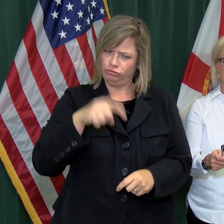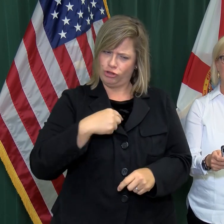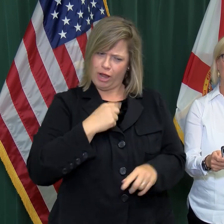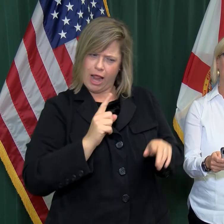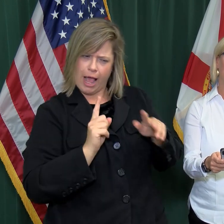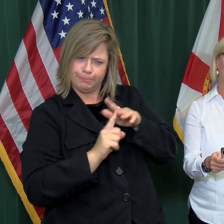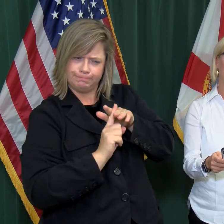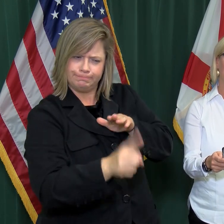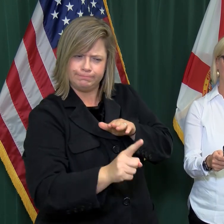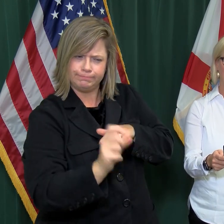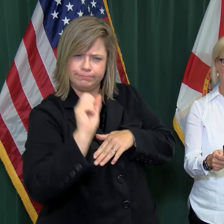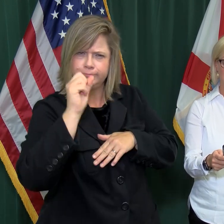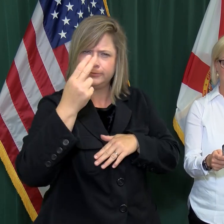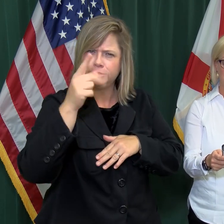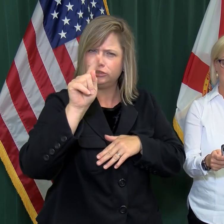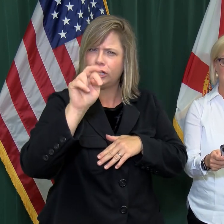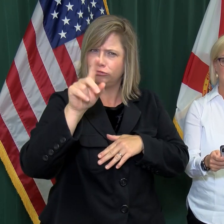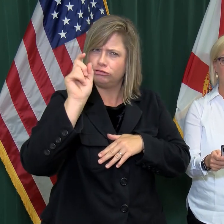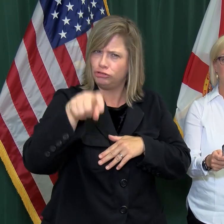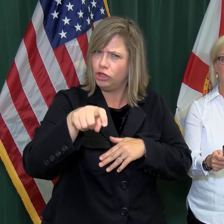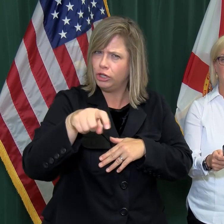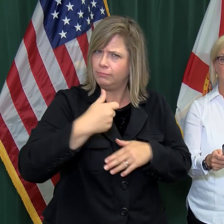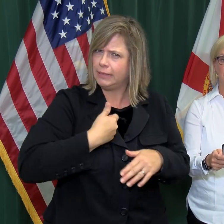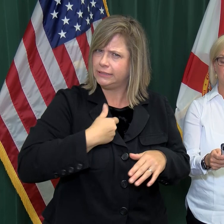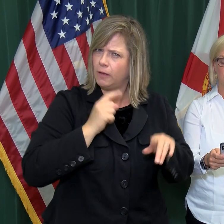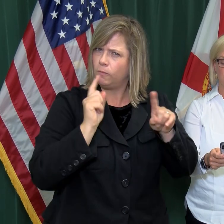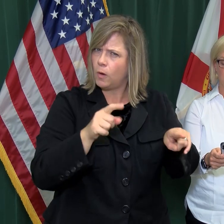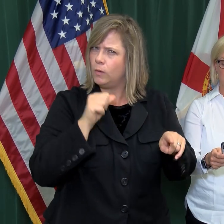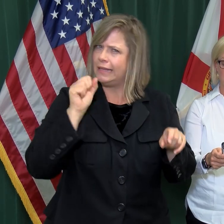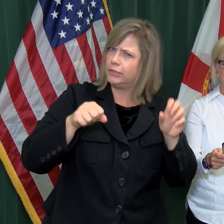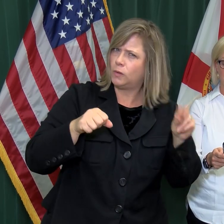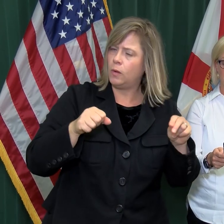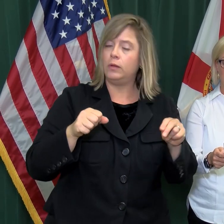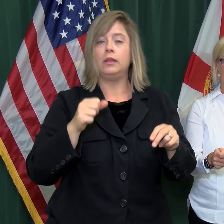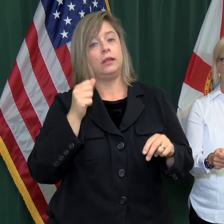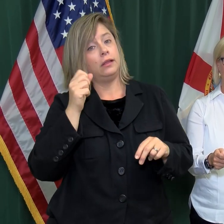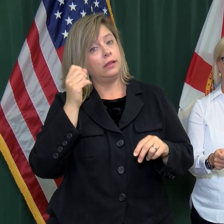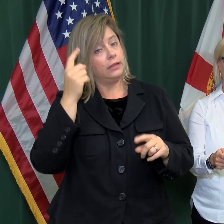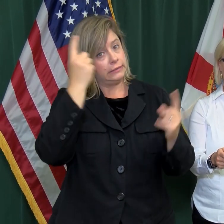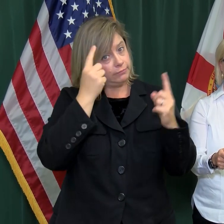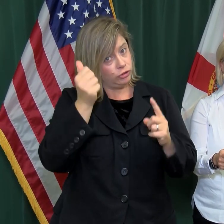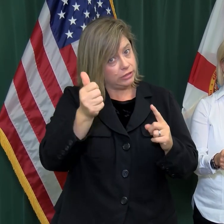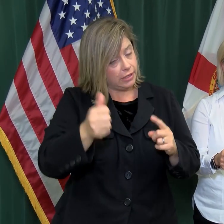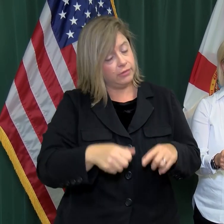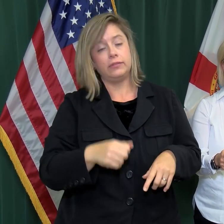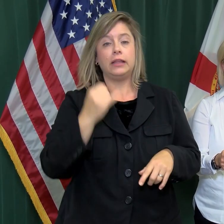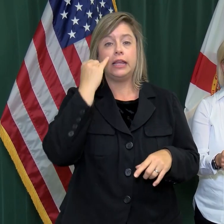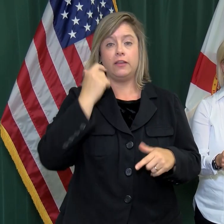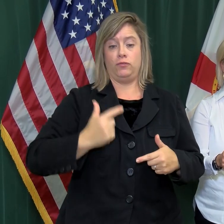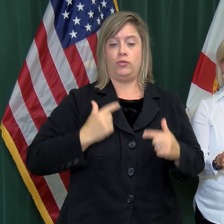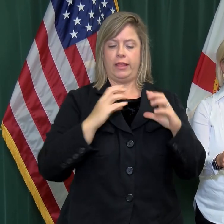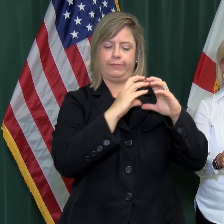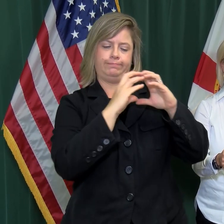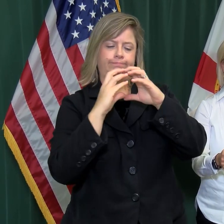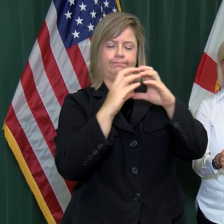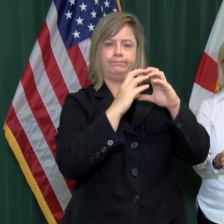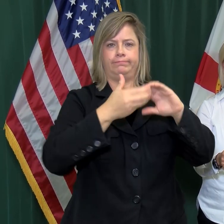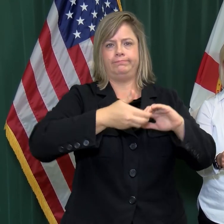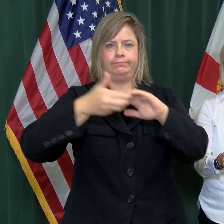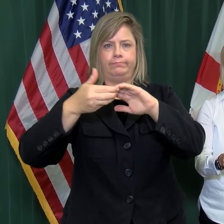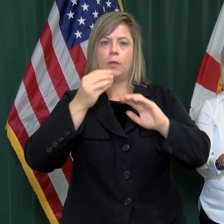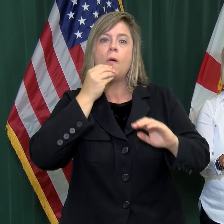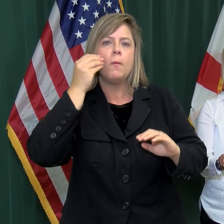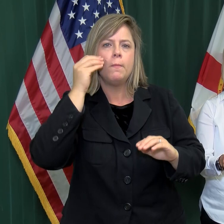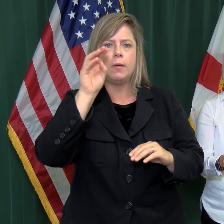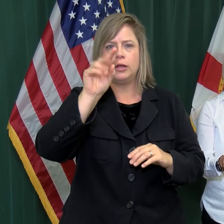If any of the following apply to you, consider evacuating a shelter. If you live in a mobile or manufactured home.